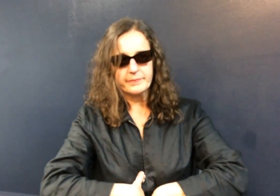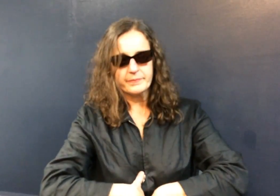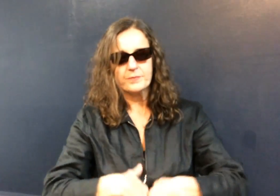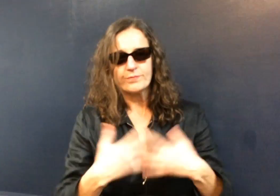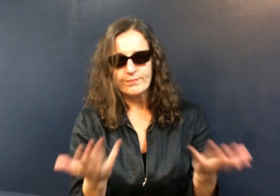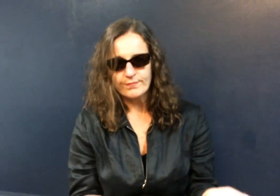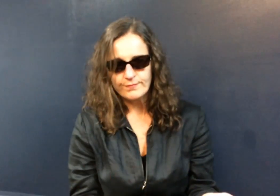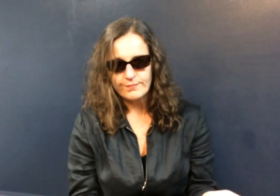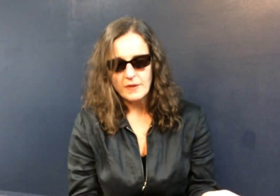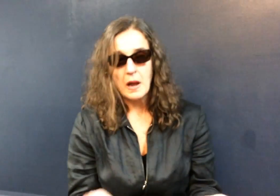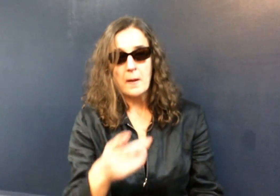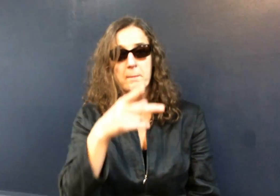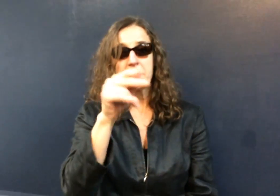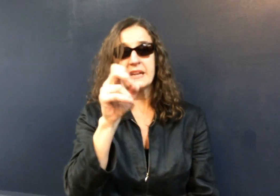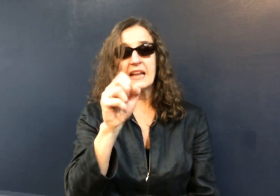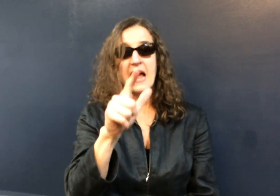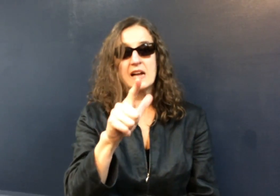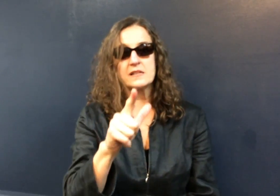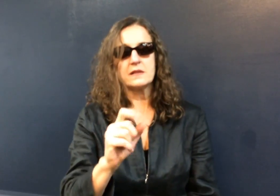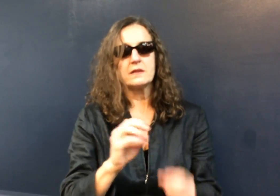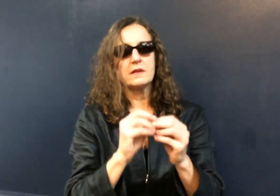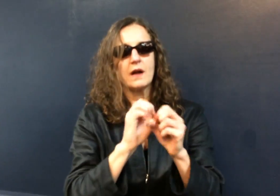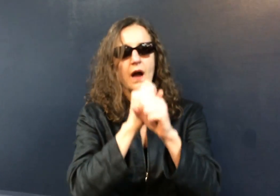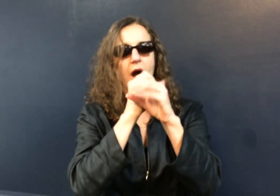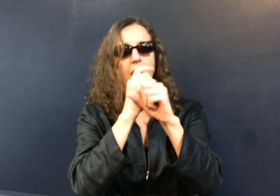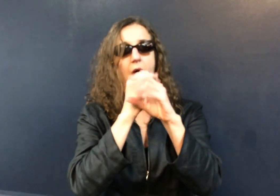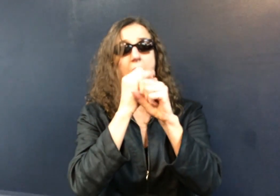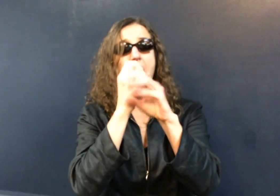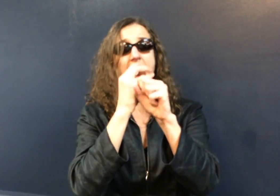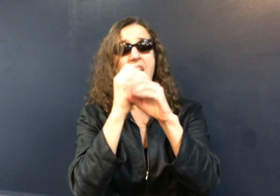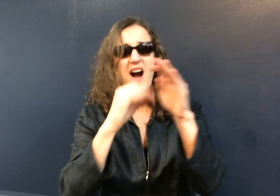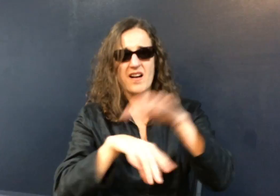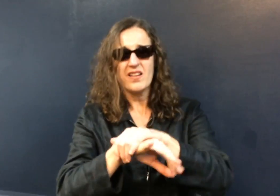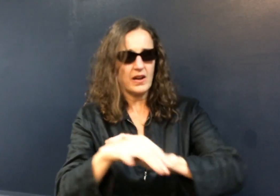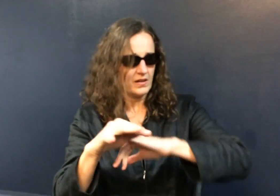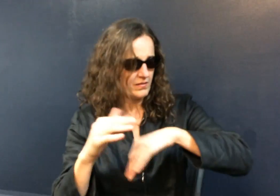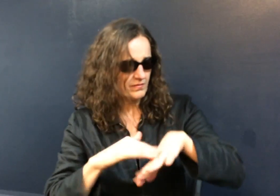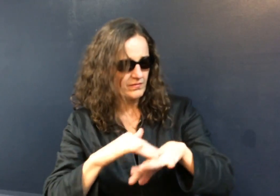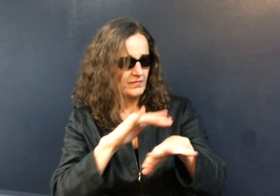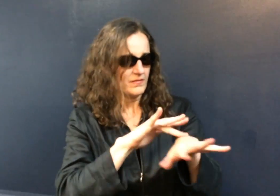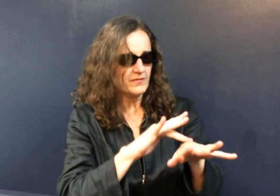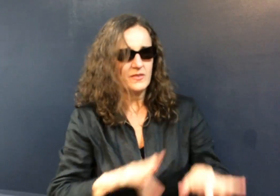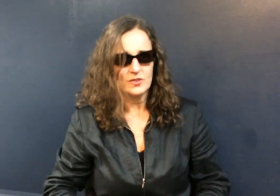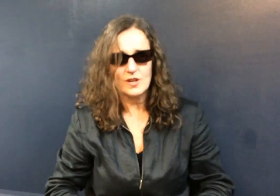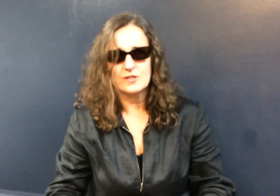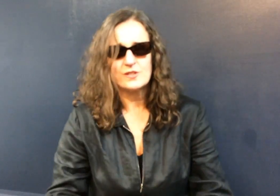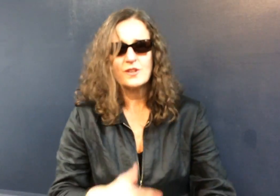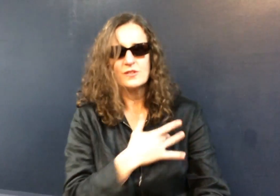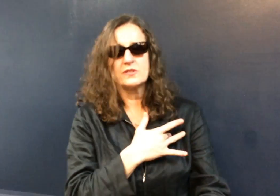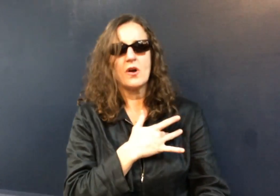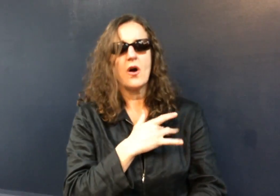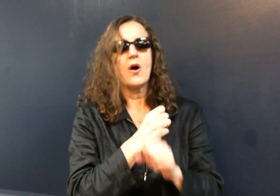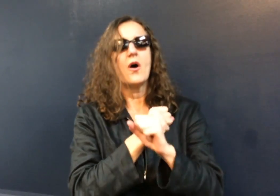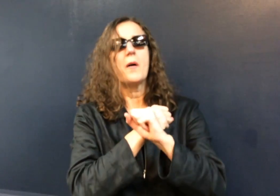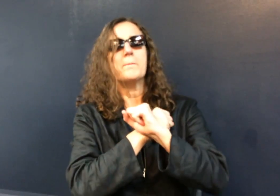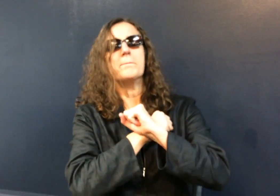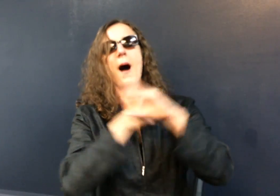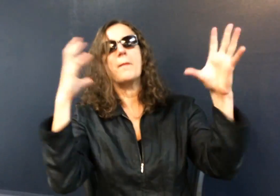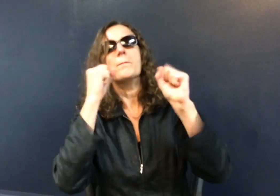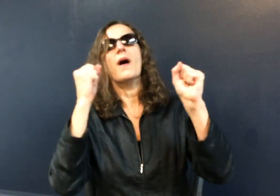and I often feel like there's a breakdown in communication. With PT ASL, tactually, I have access to all the information at my